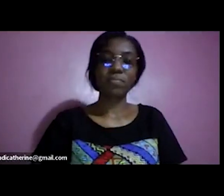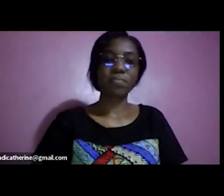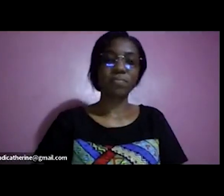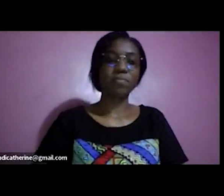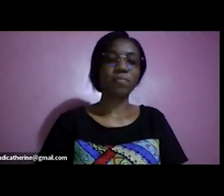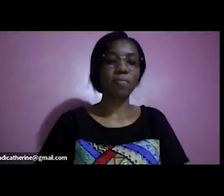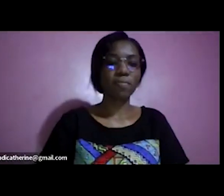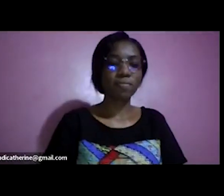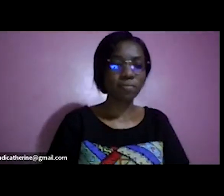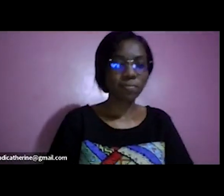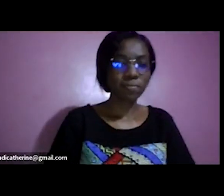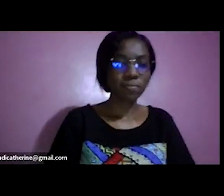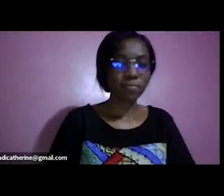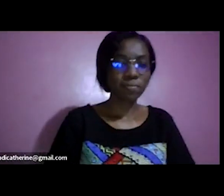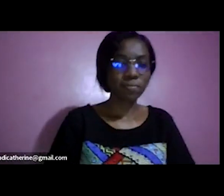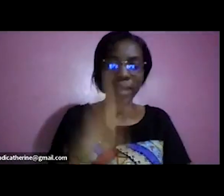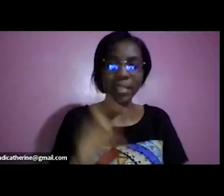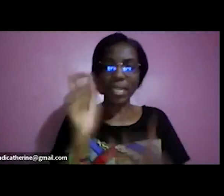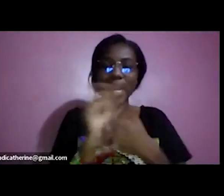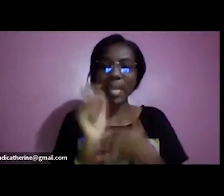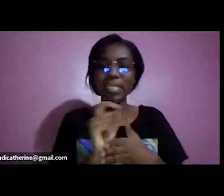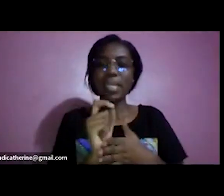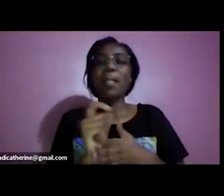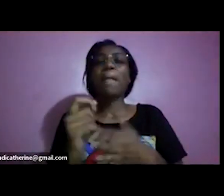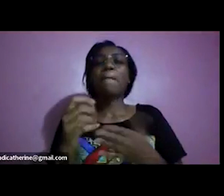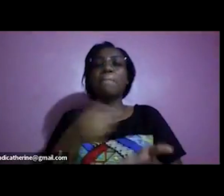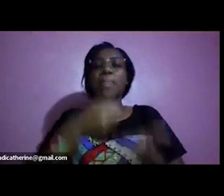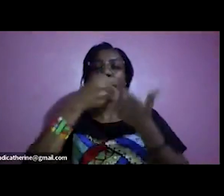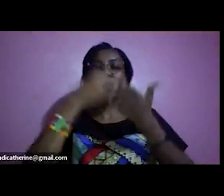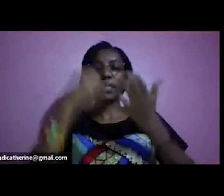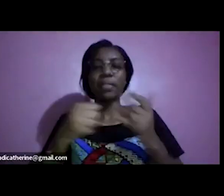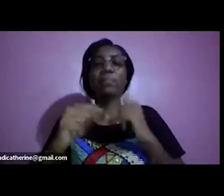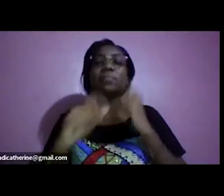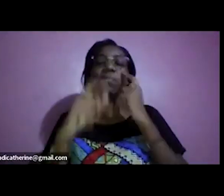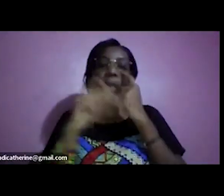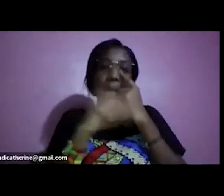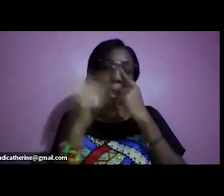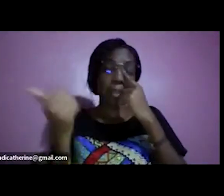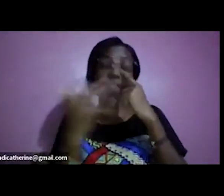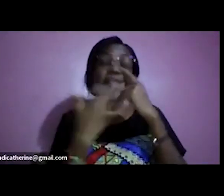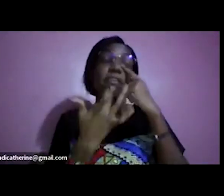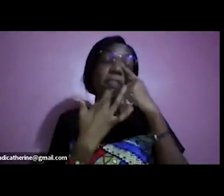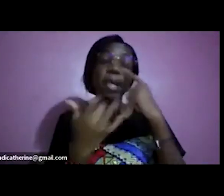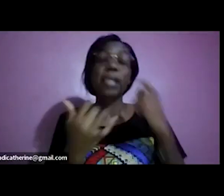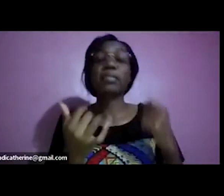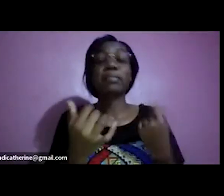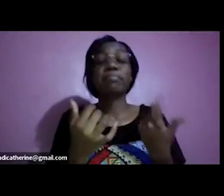have to write down our budget that's true and my other favorite take home is also um